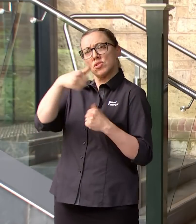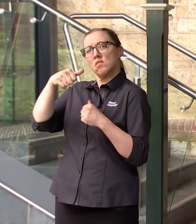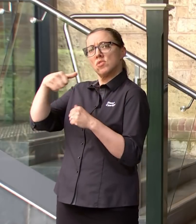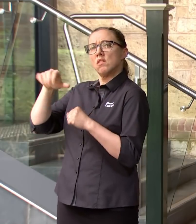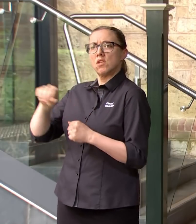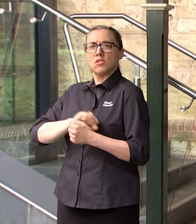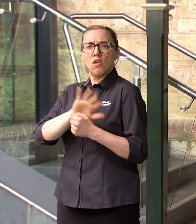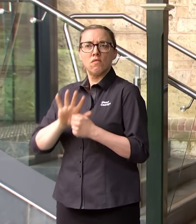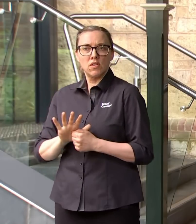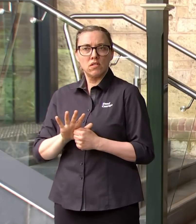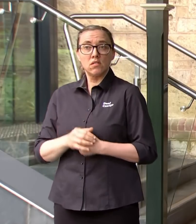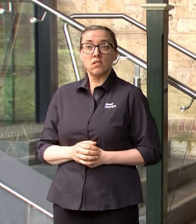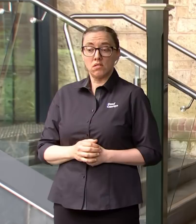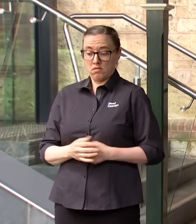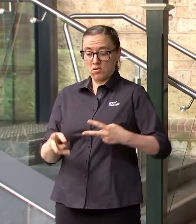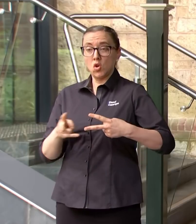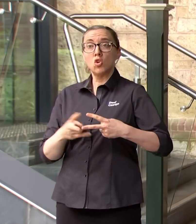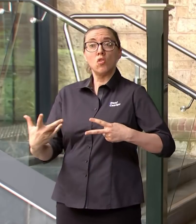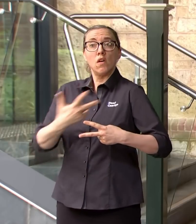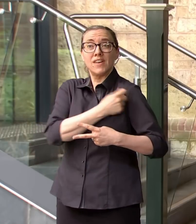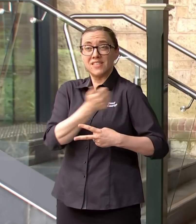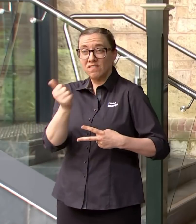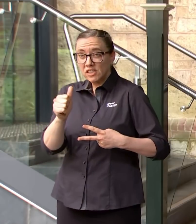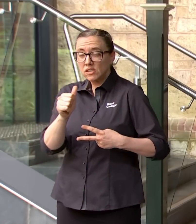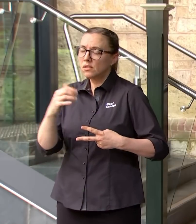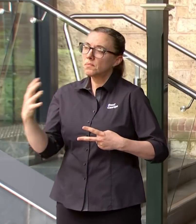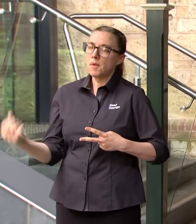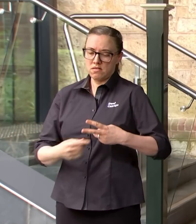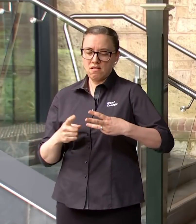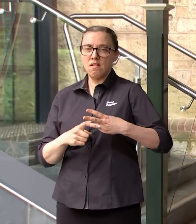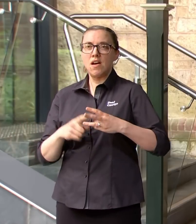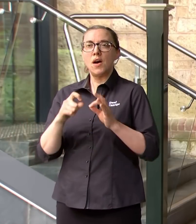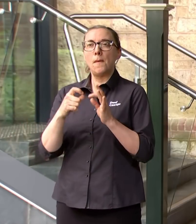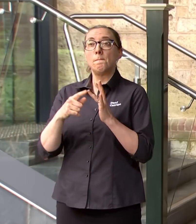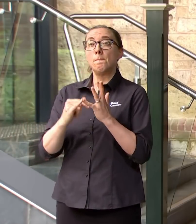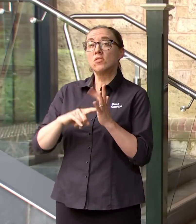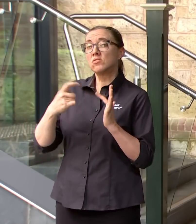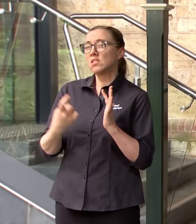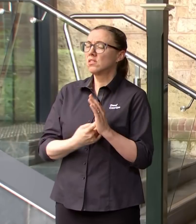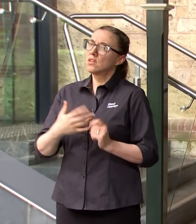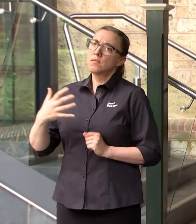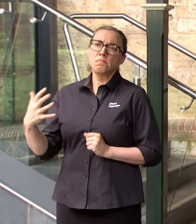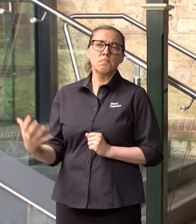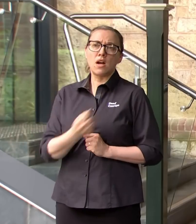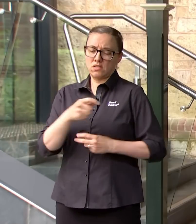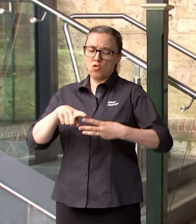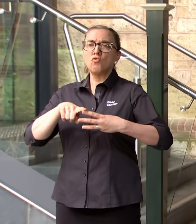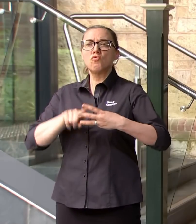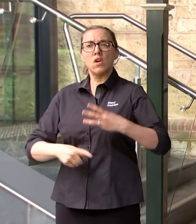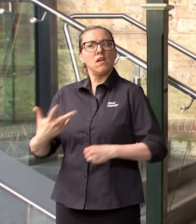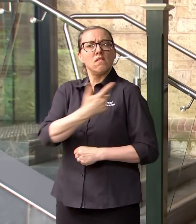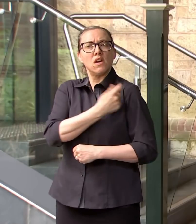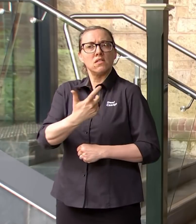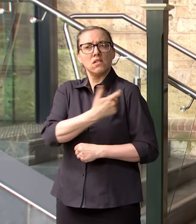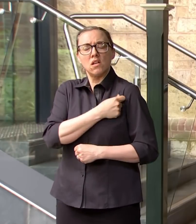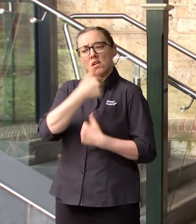that people have had not just the two doses but when they're eligible the three doses. The two original doses plus the booster so that we